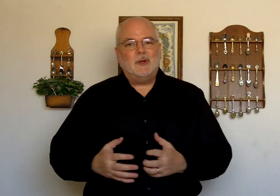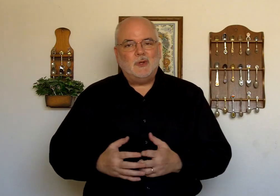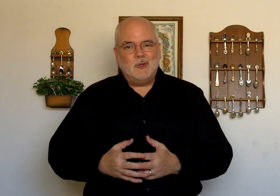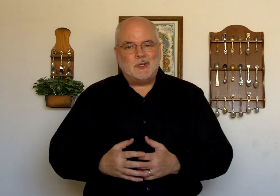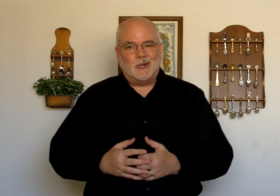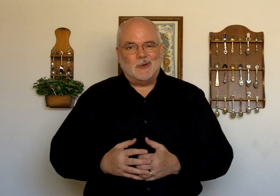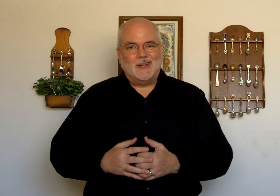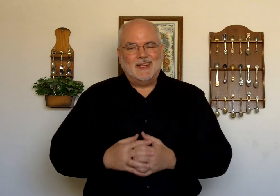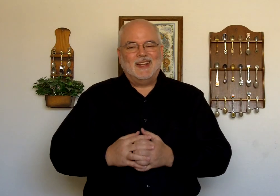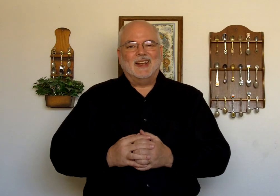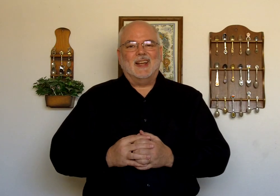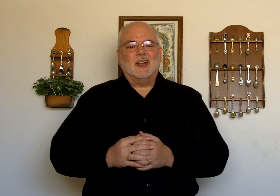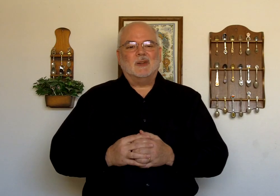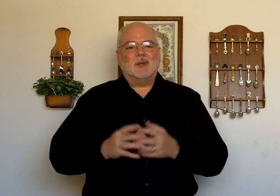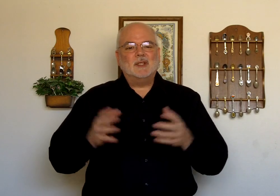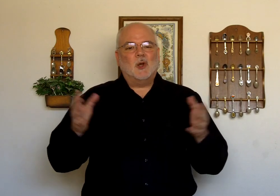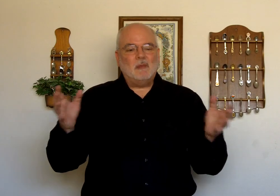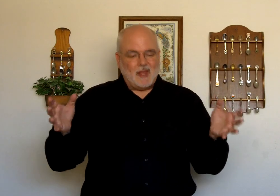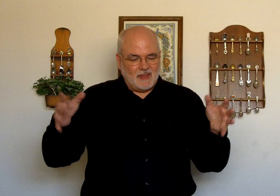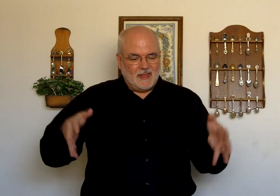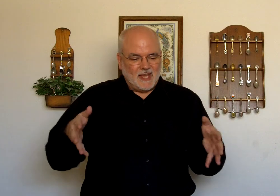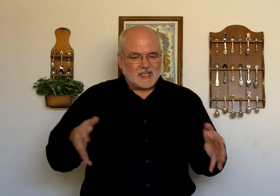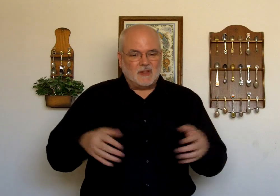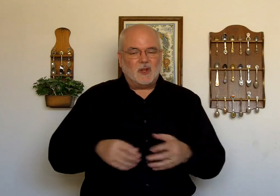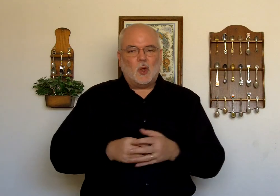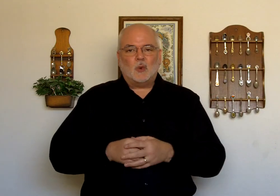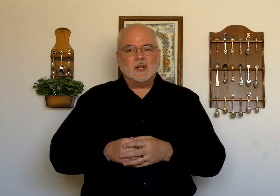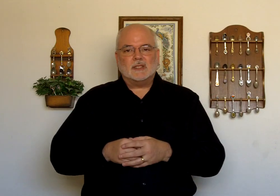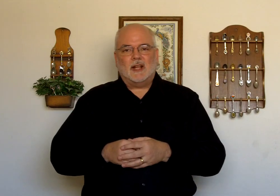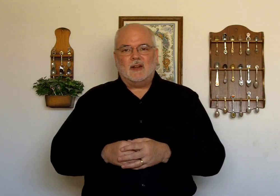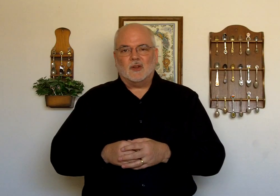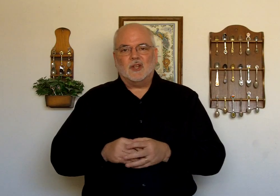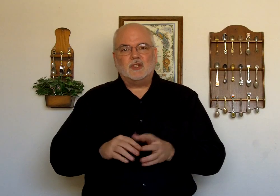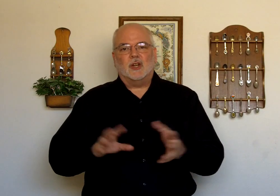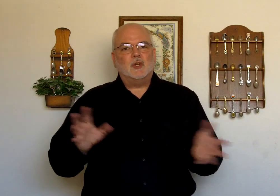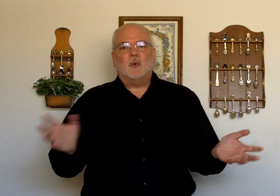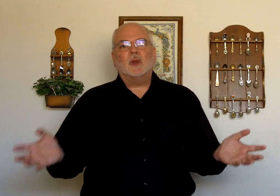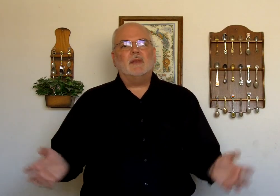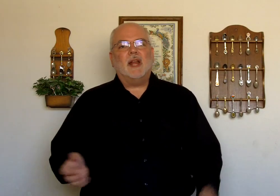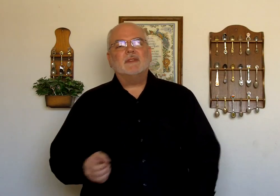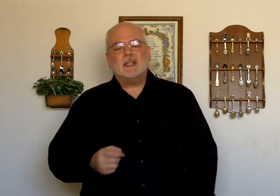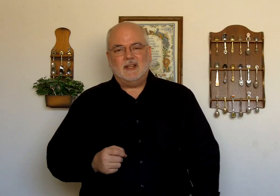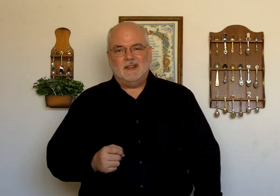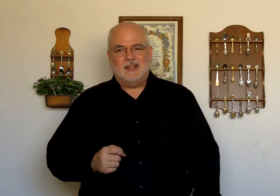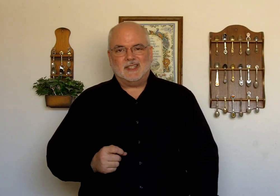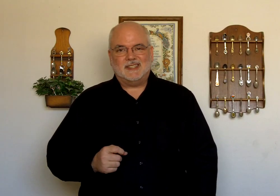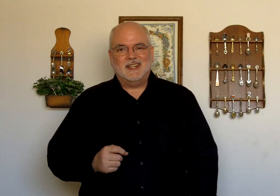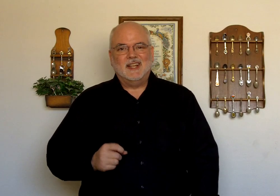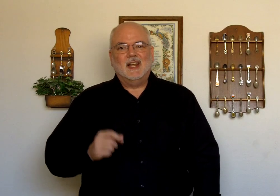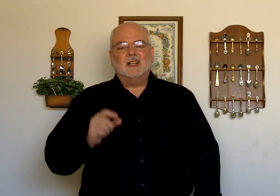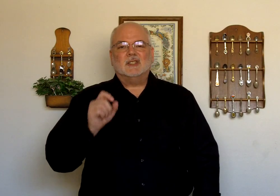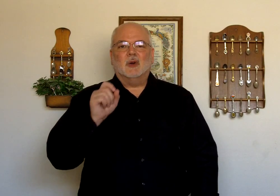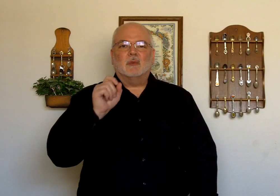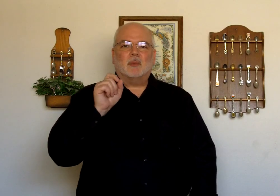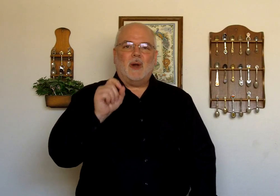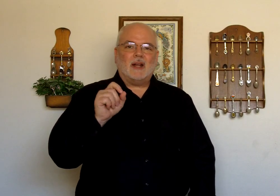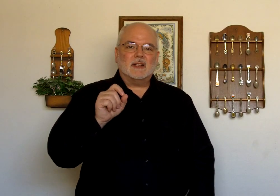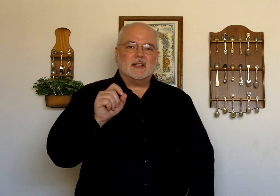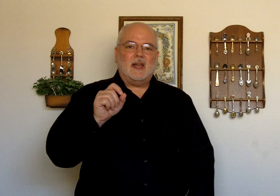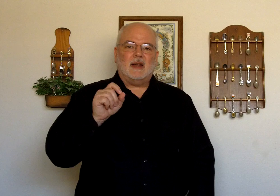to do so. Please don't make this the golden standard. The judges won't even have seen this. So. Practice at